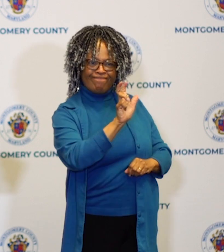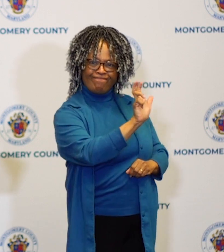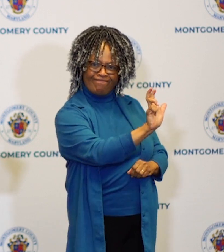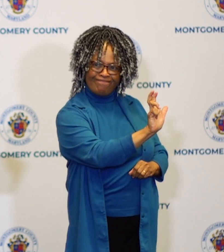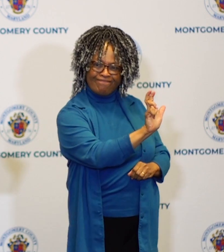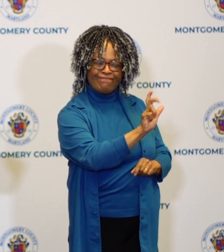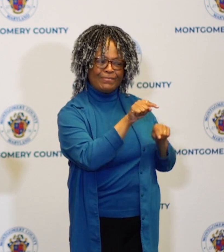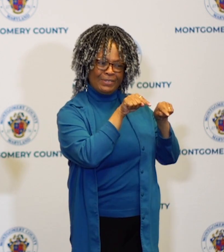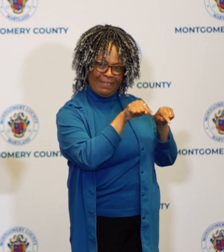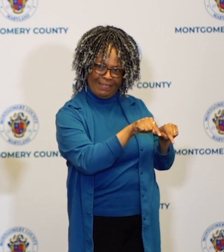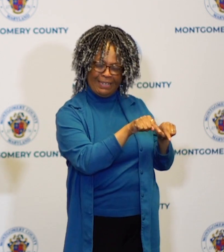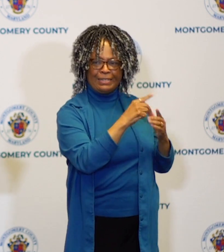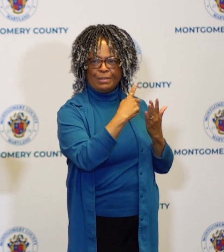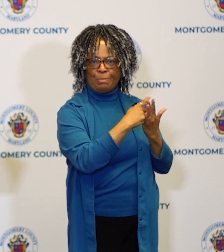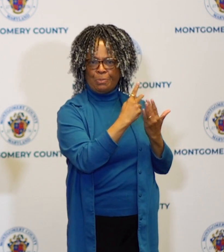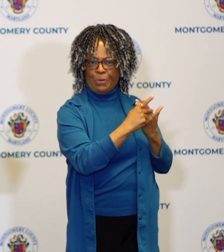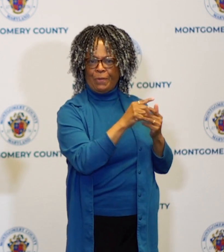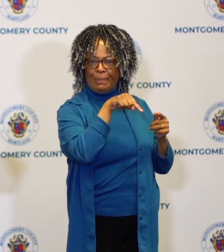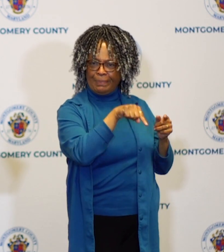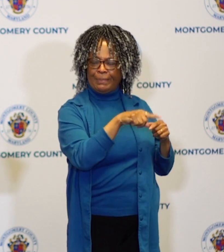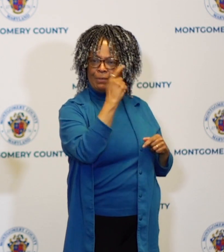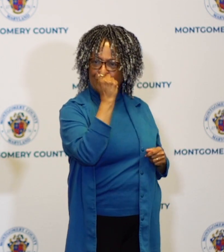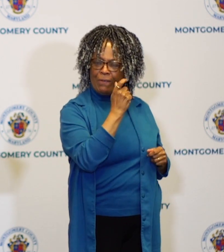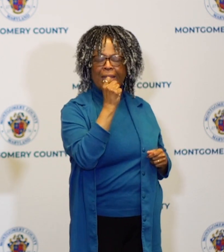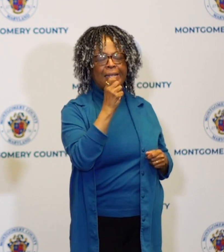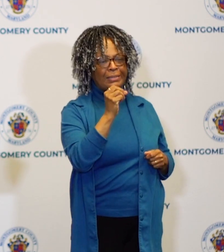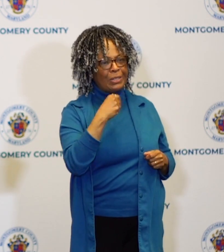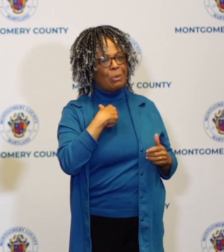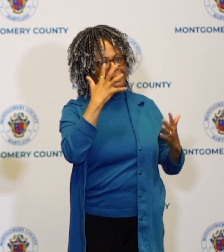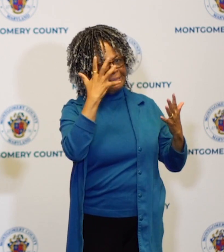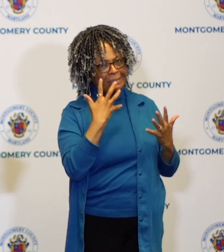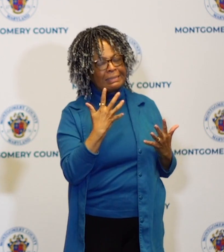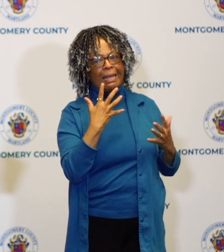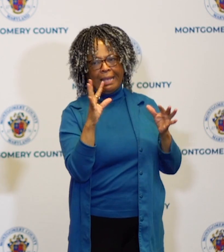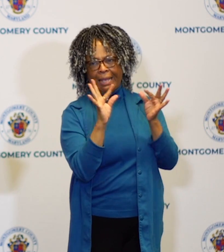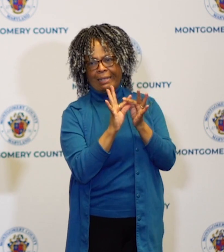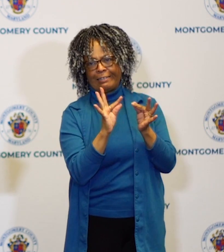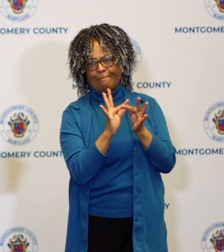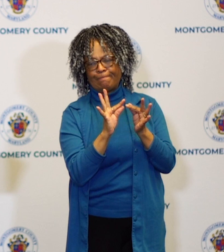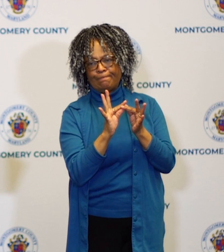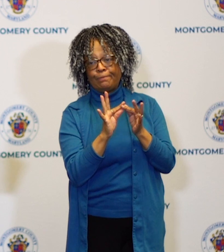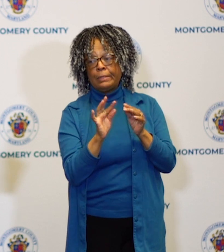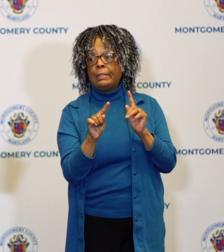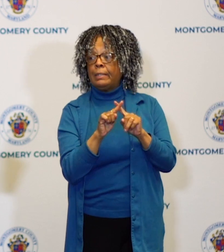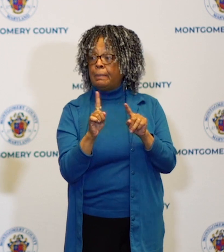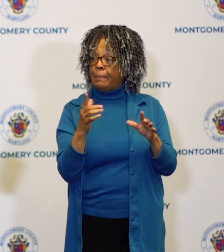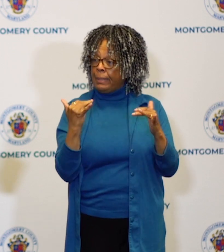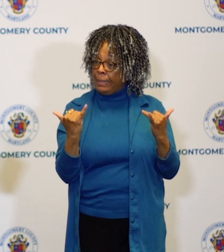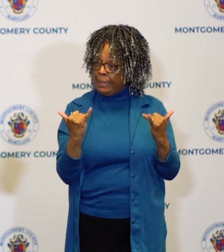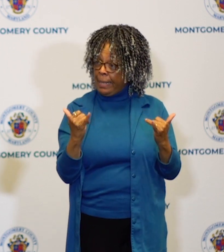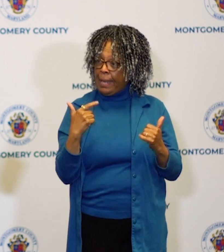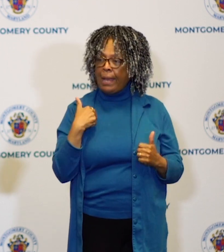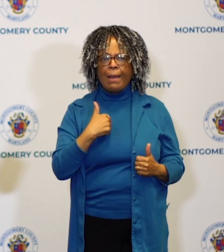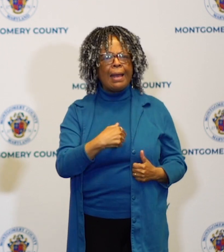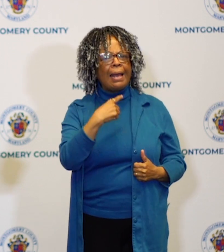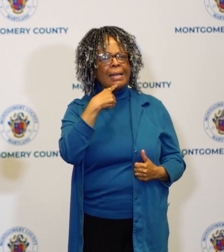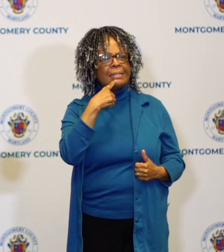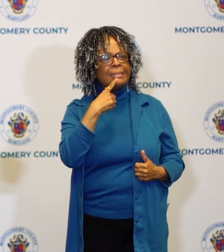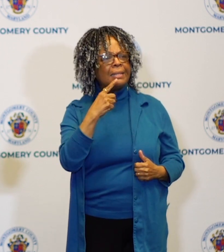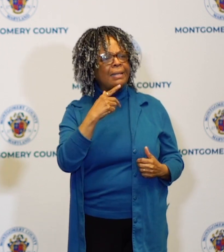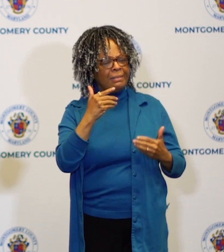on where this is but it's something we have to fight I hope and I've said this before people have got to stop being silent